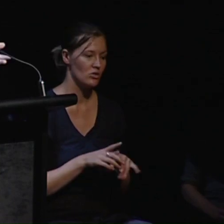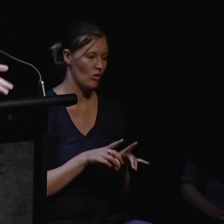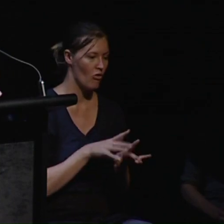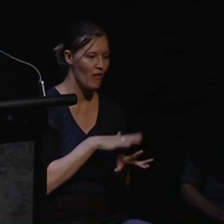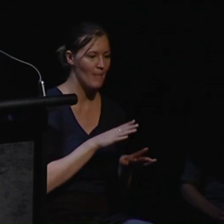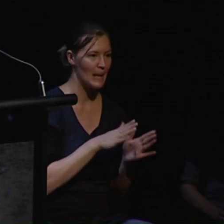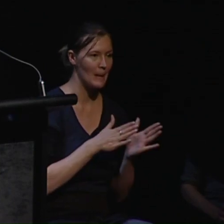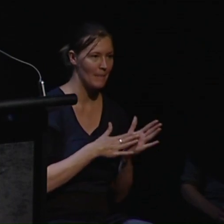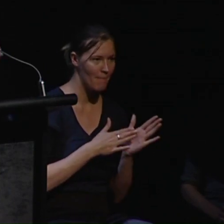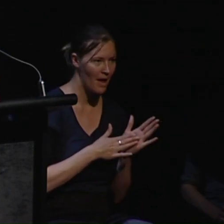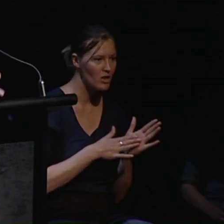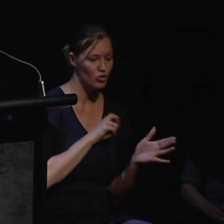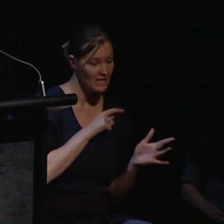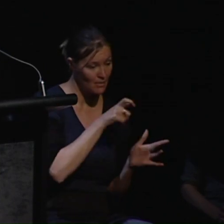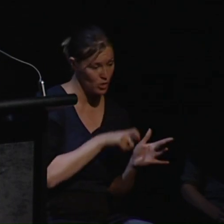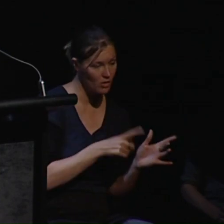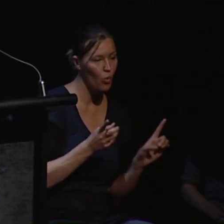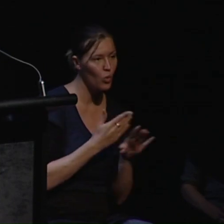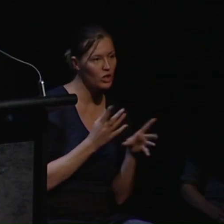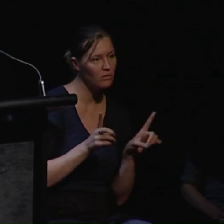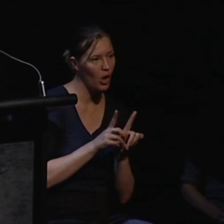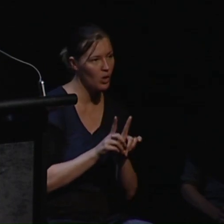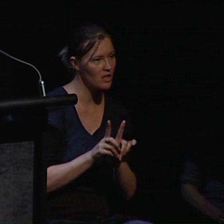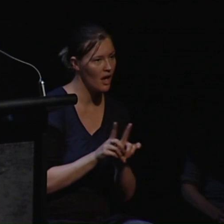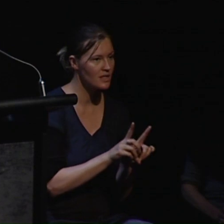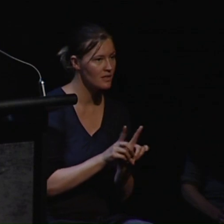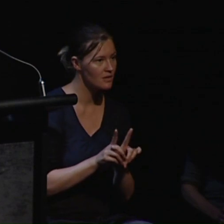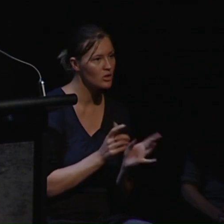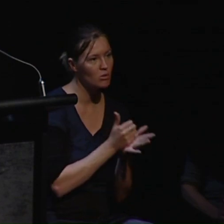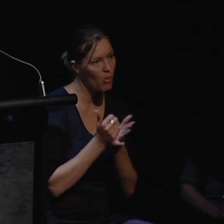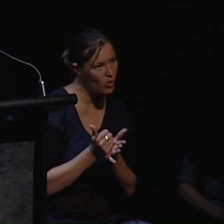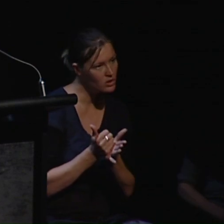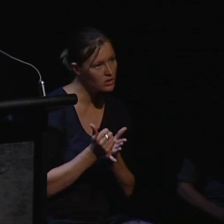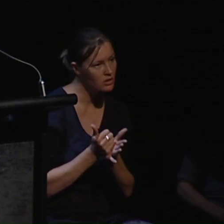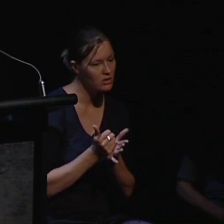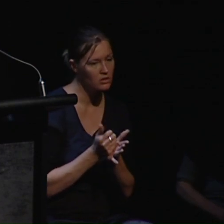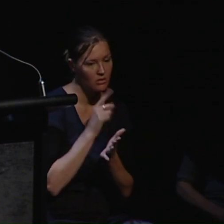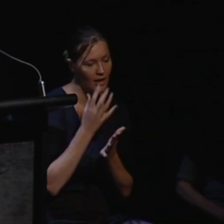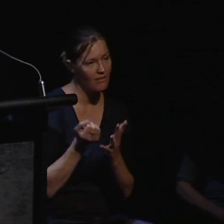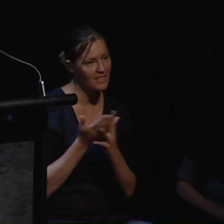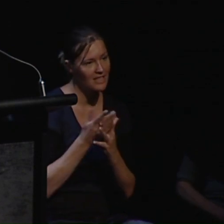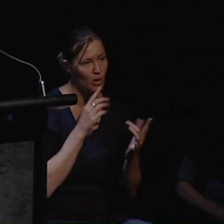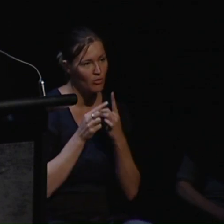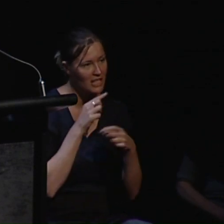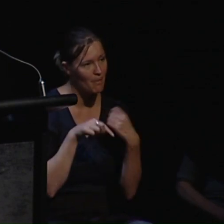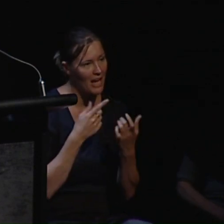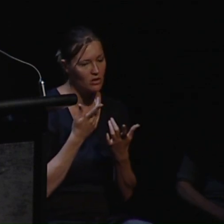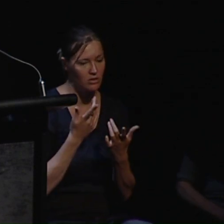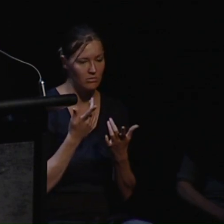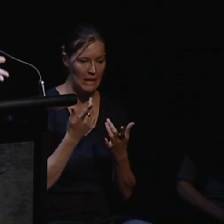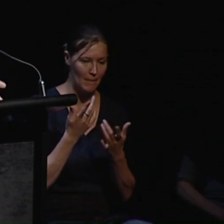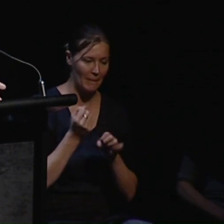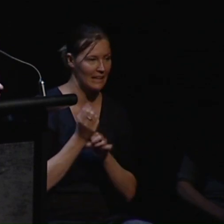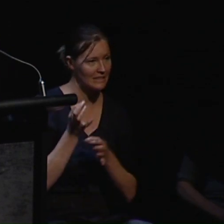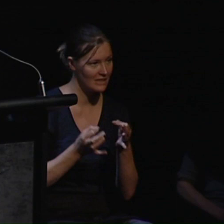member, a friend works alongside a person to support the person to get accessible information about the decision that they want